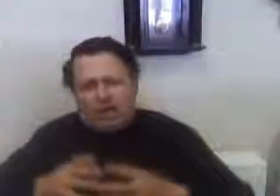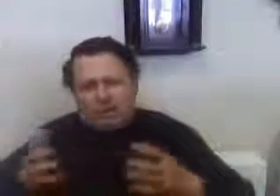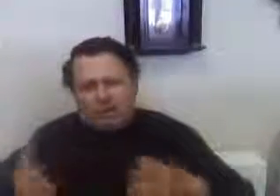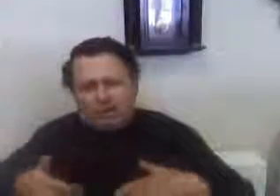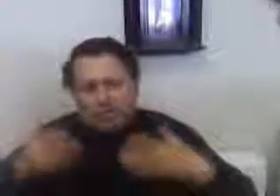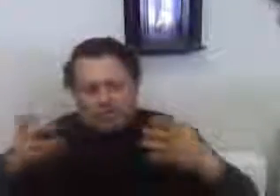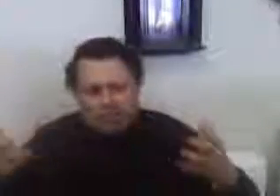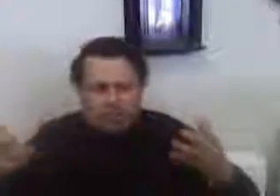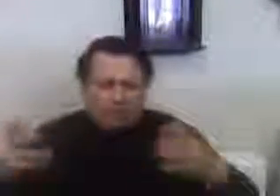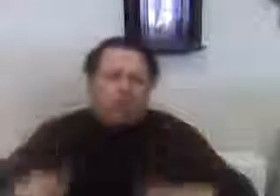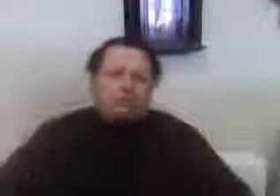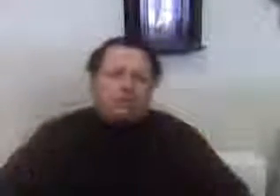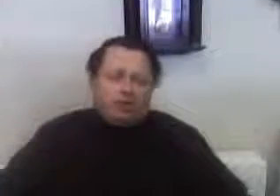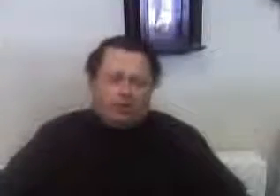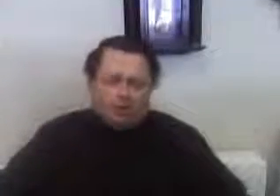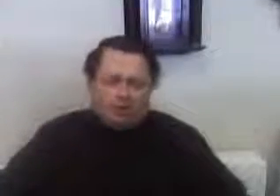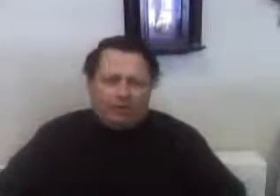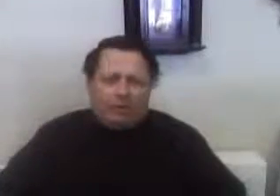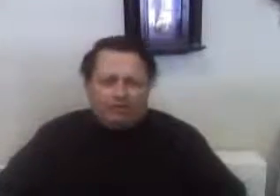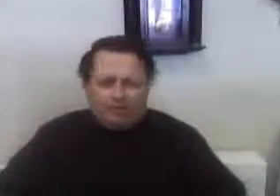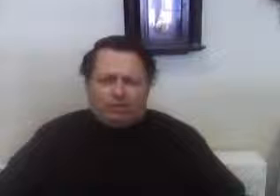dollars to increase their standard of living also.